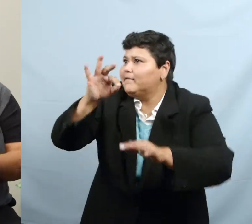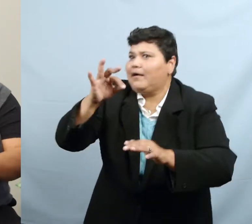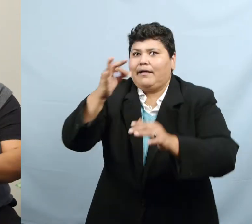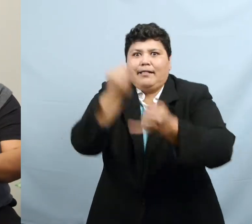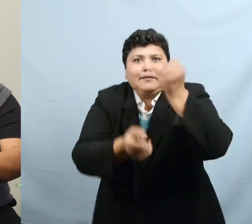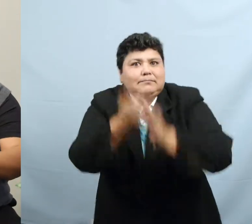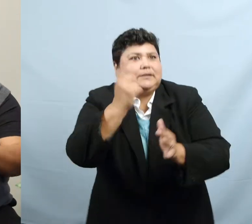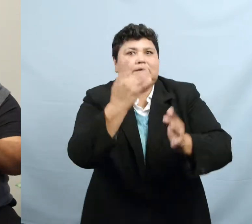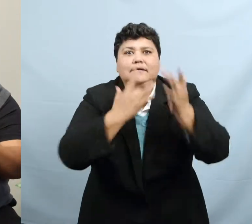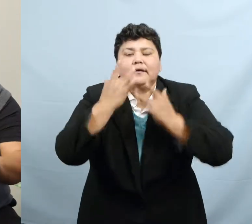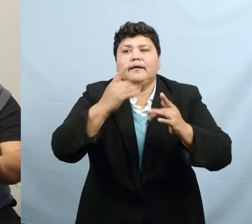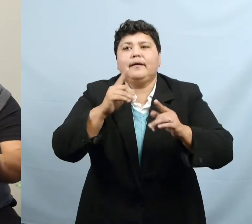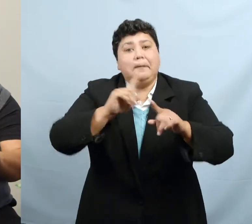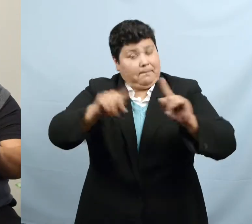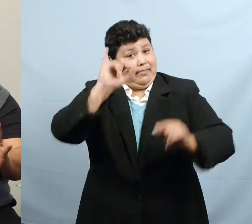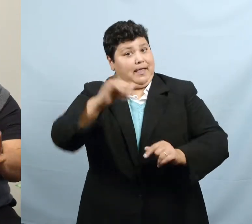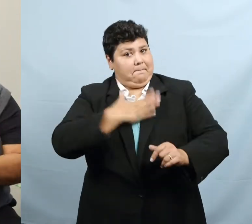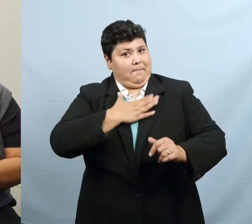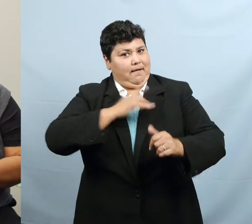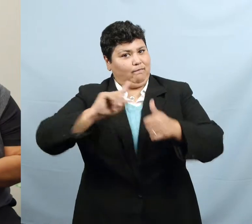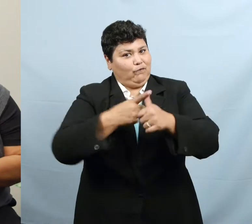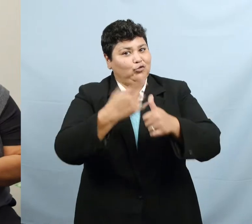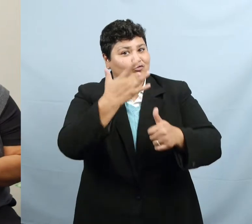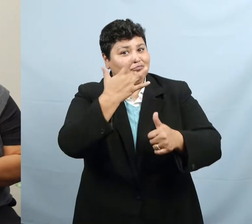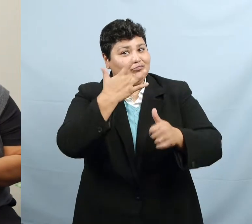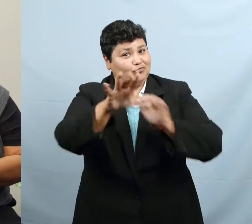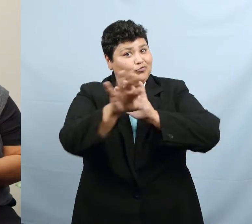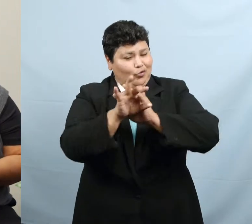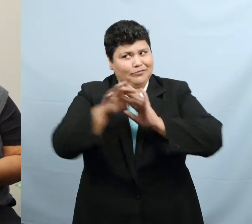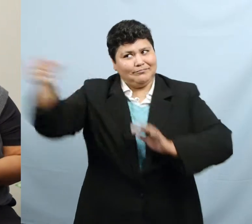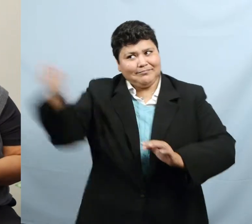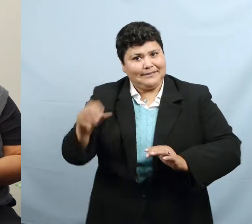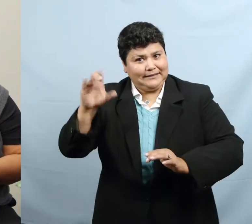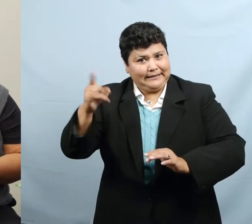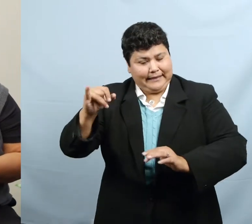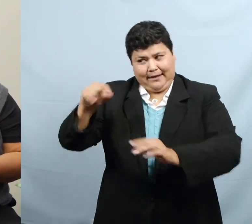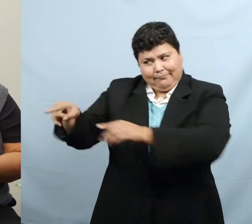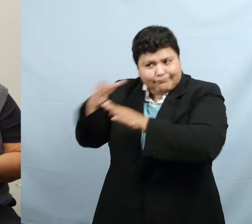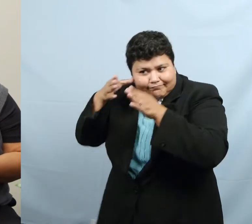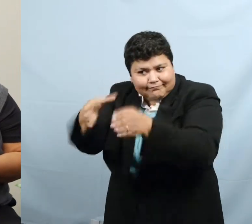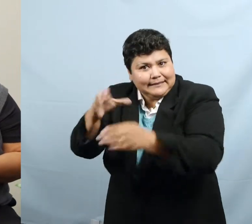that way the CDI ensures that Angel gets all those pieces.